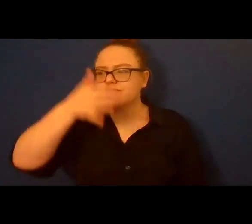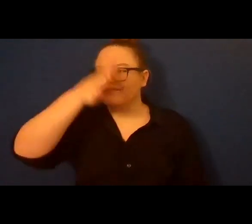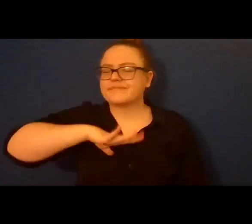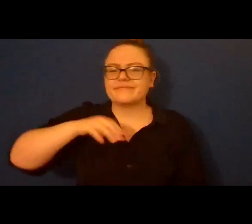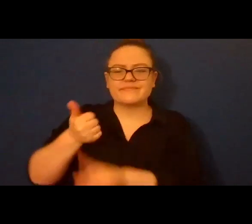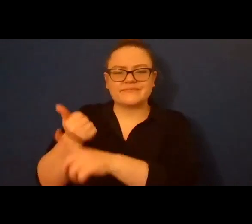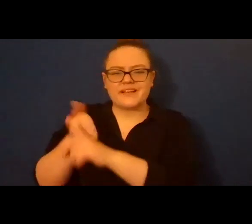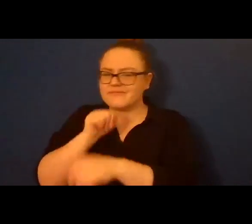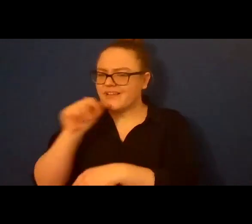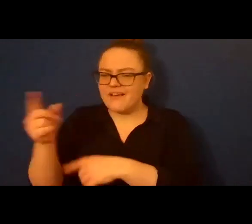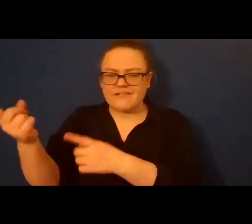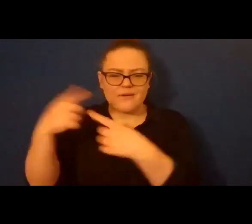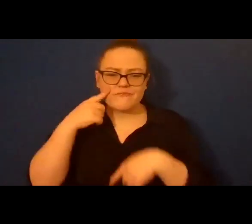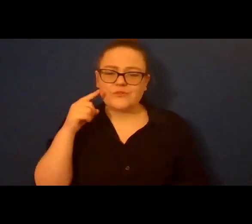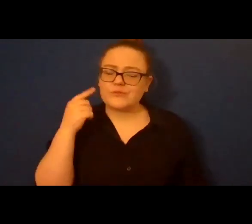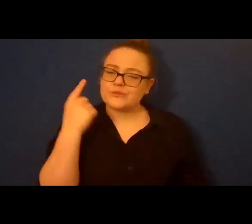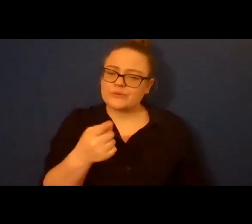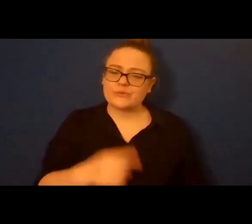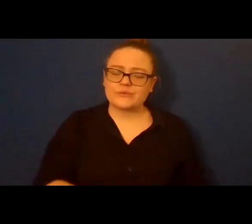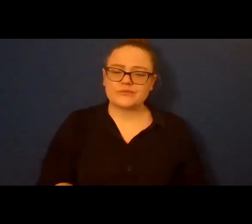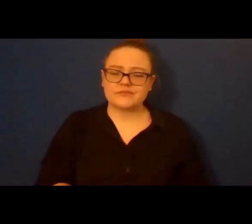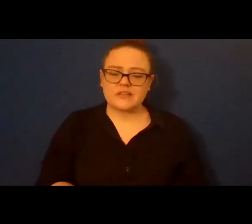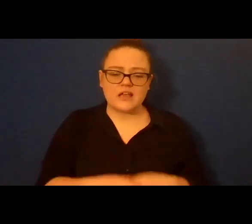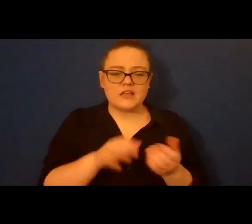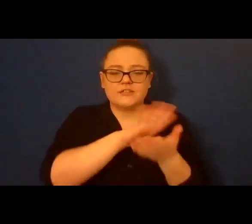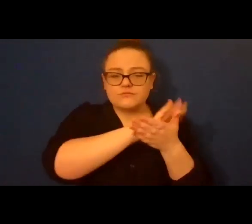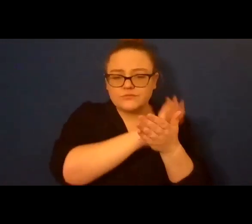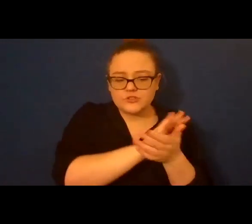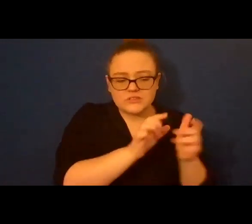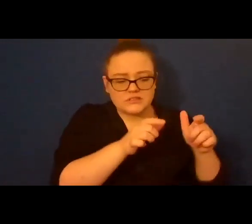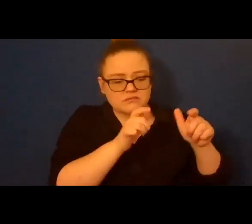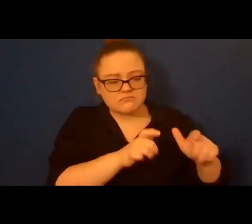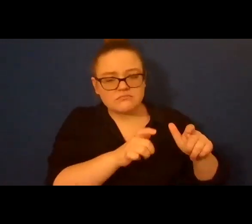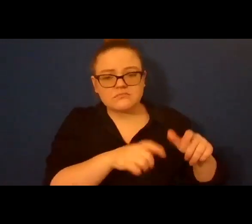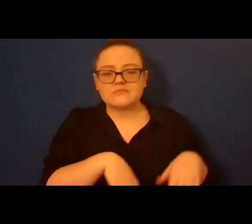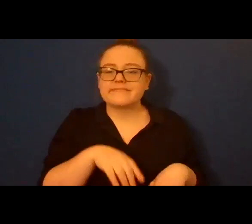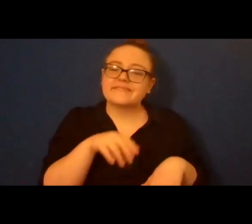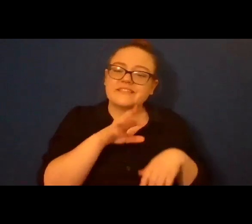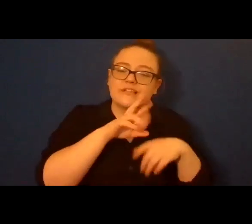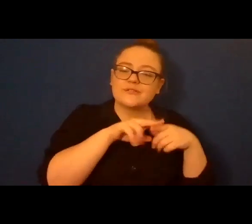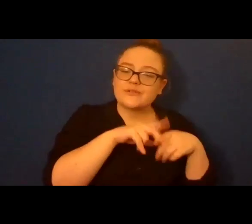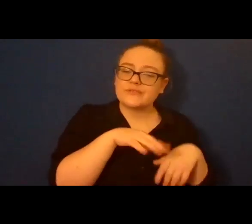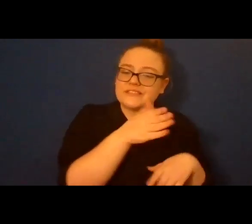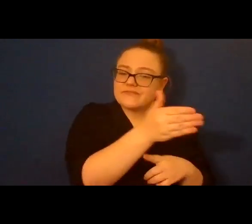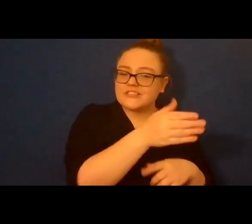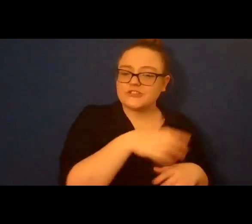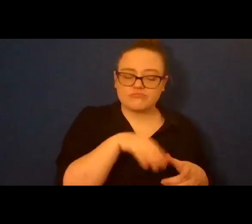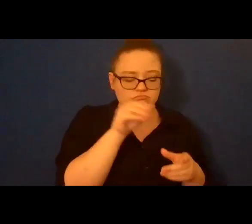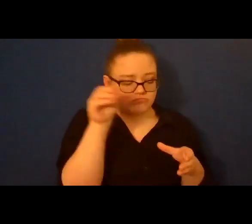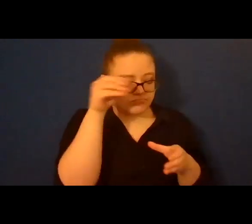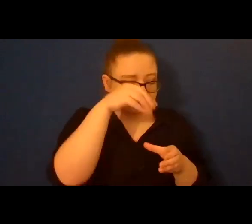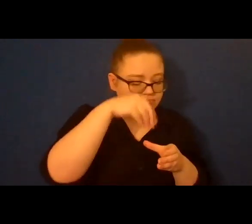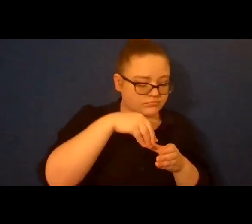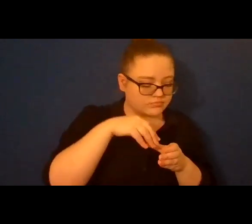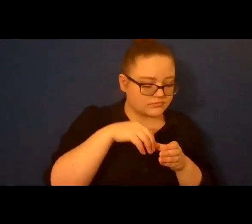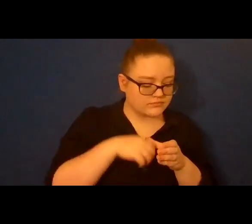cracker, a bit of salty fish. Somewhere a man is steering a robotic plane